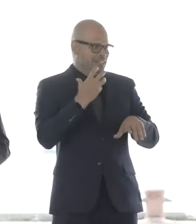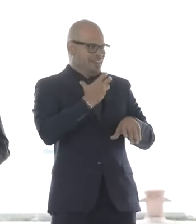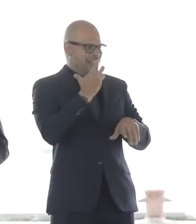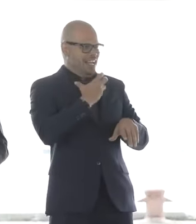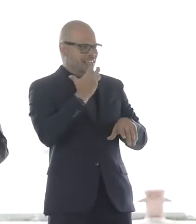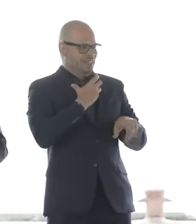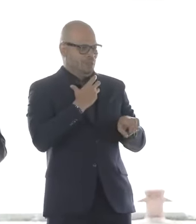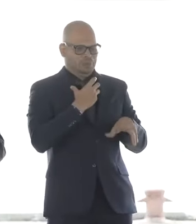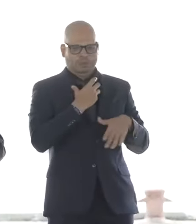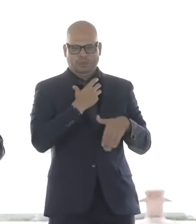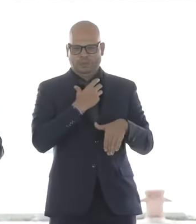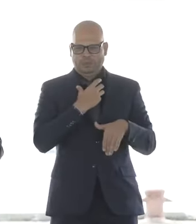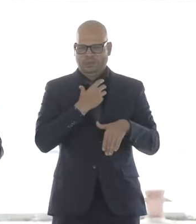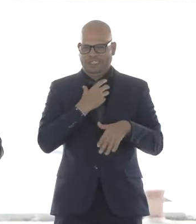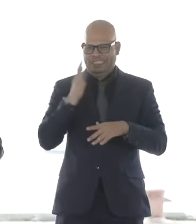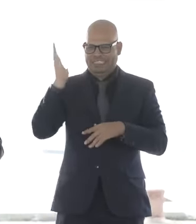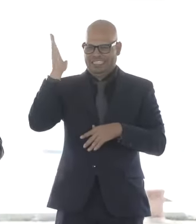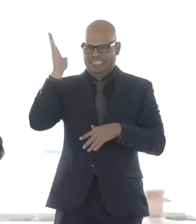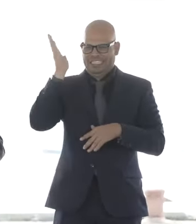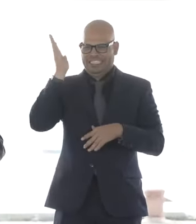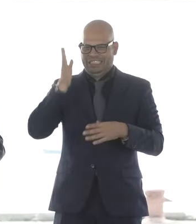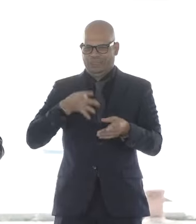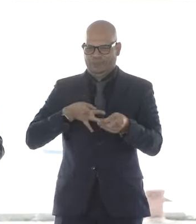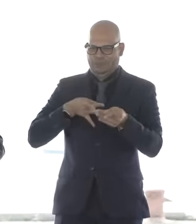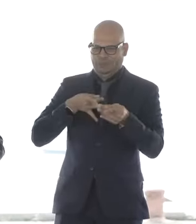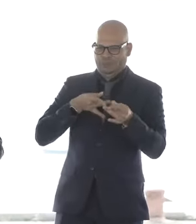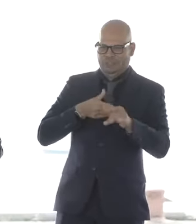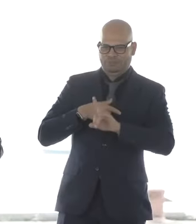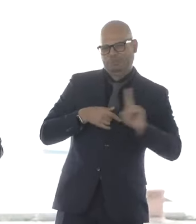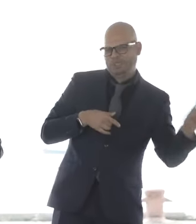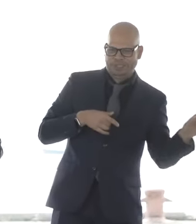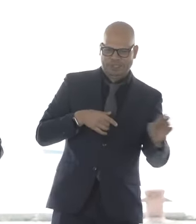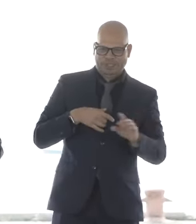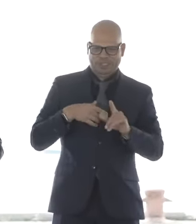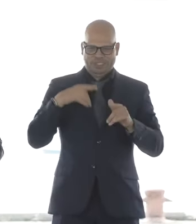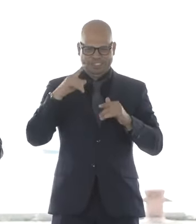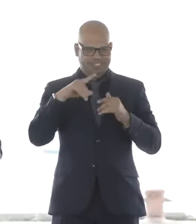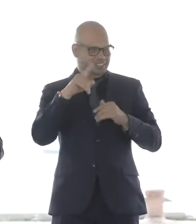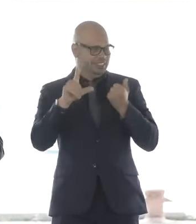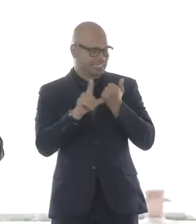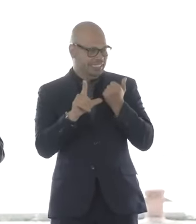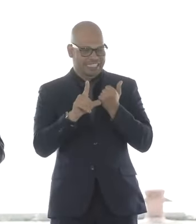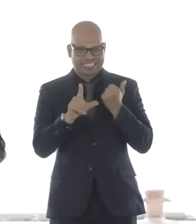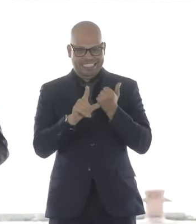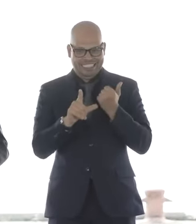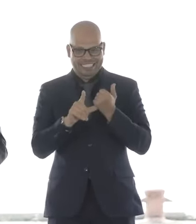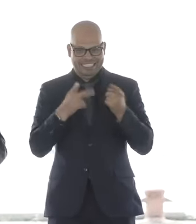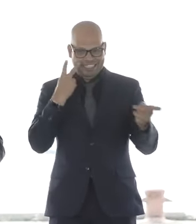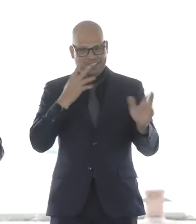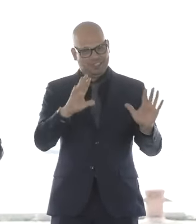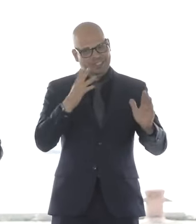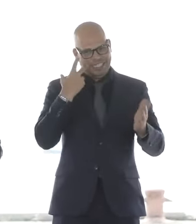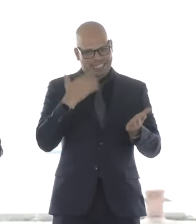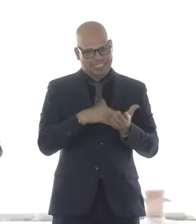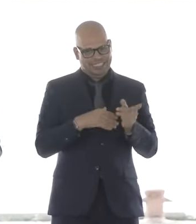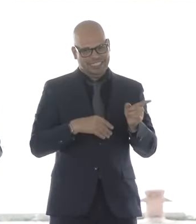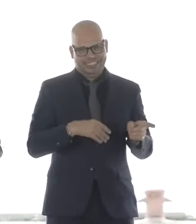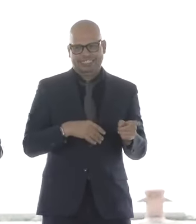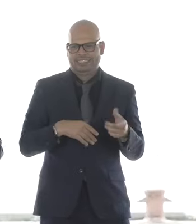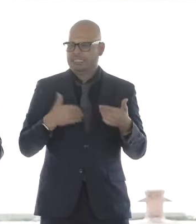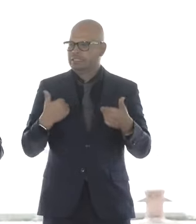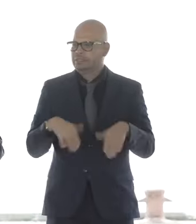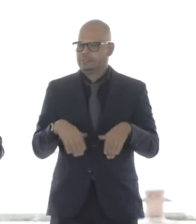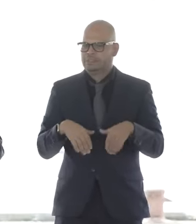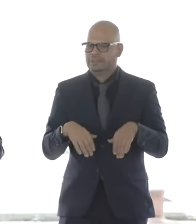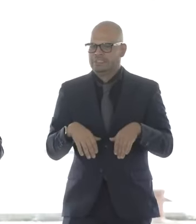and was so eloquent. So thank you very much. And, Lieutenant Governor, great to see you again. You've made great strides since we first met and